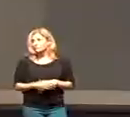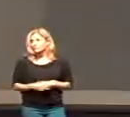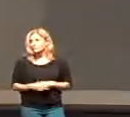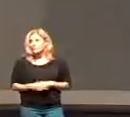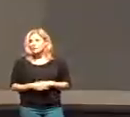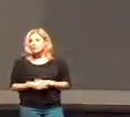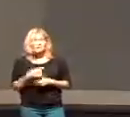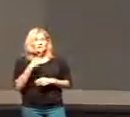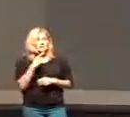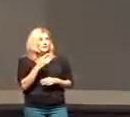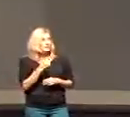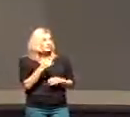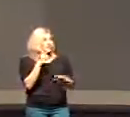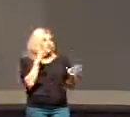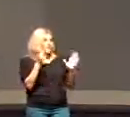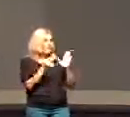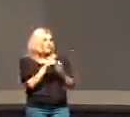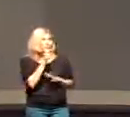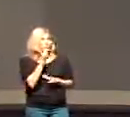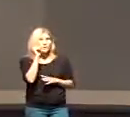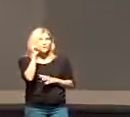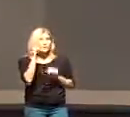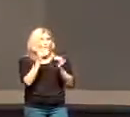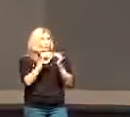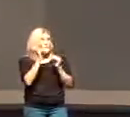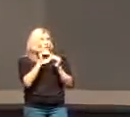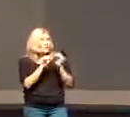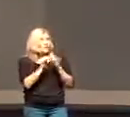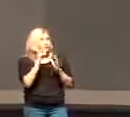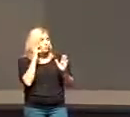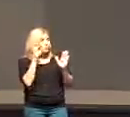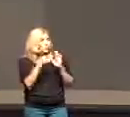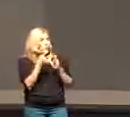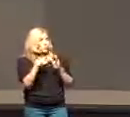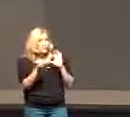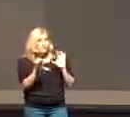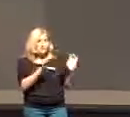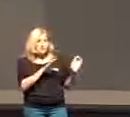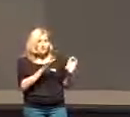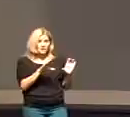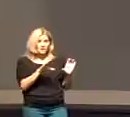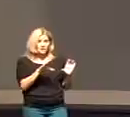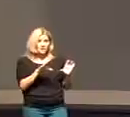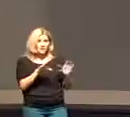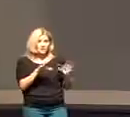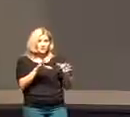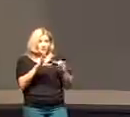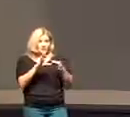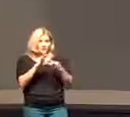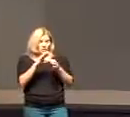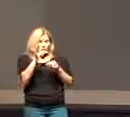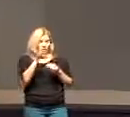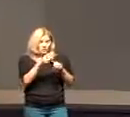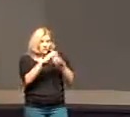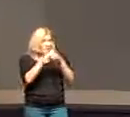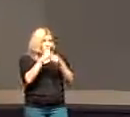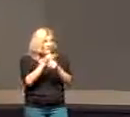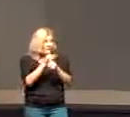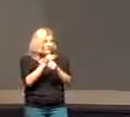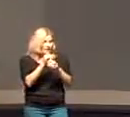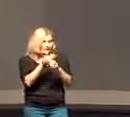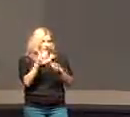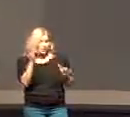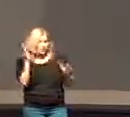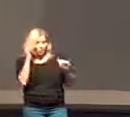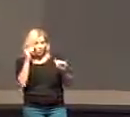it calls us to recognize who he is but more than that to recognize what he's done to cling to the cross and the hope of the resurrection